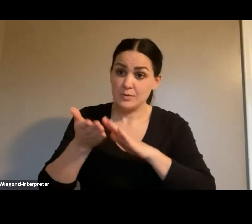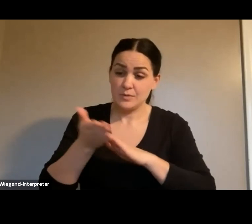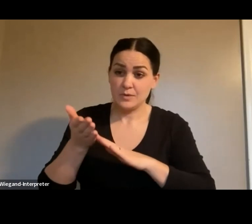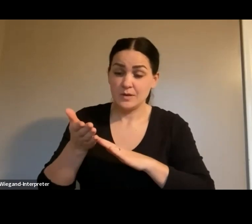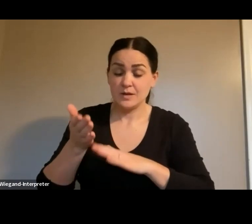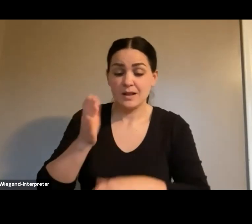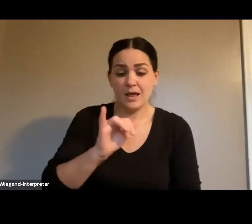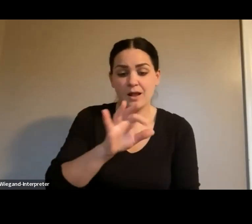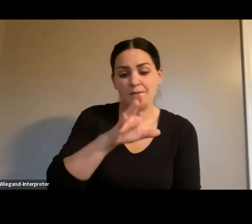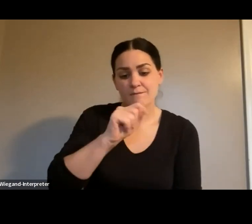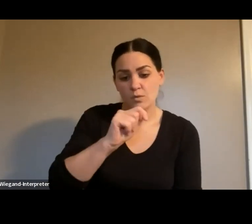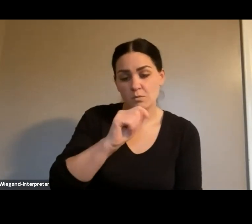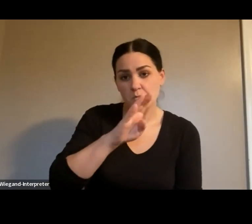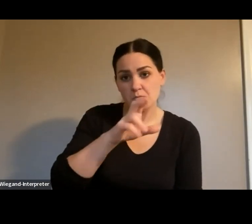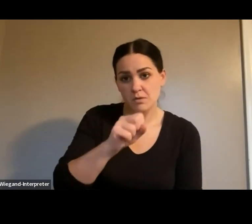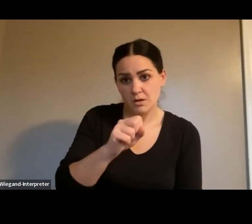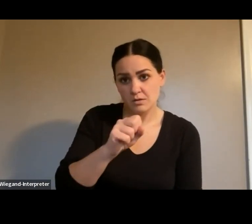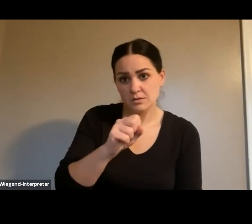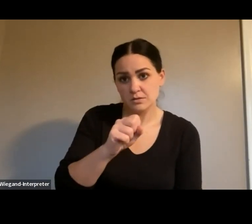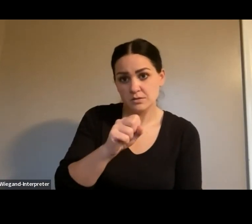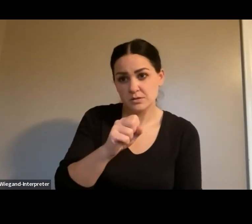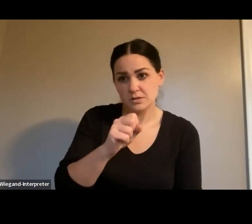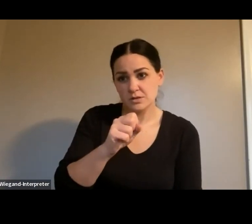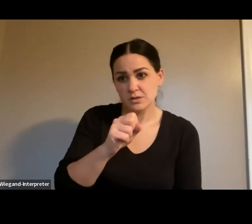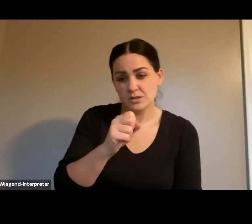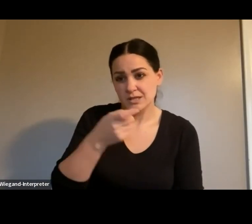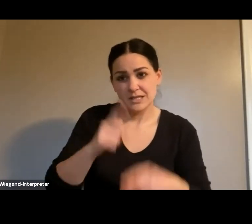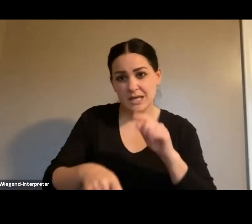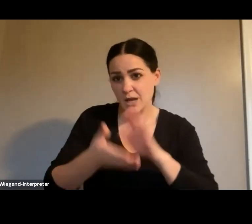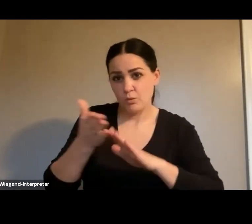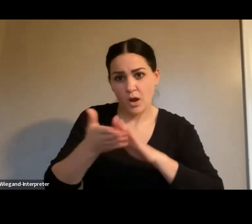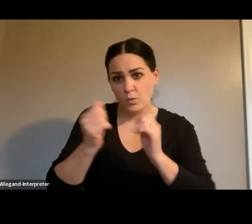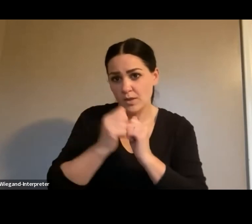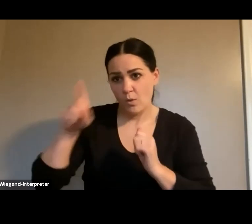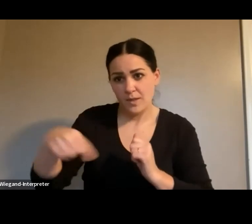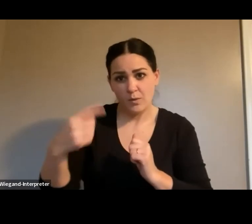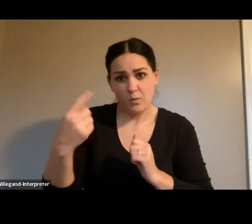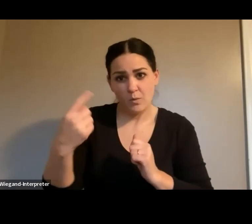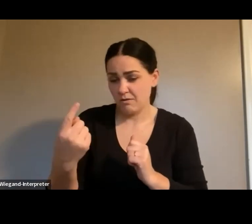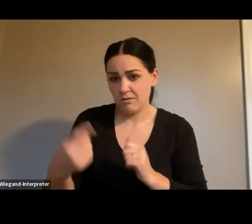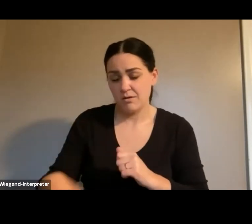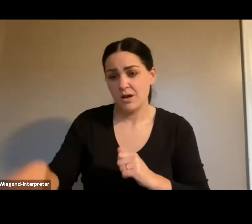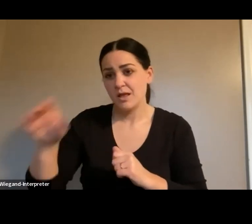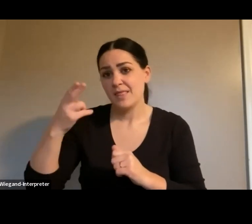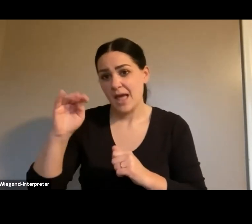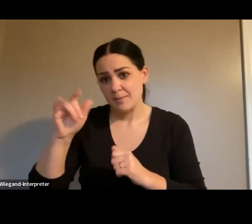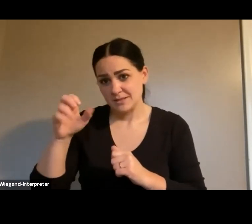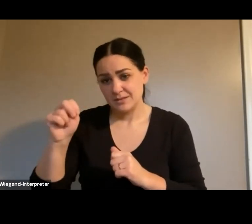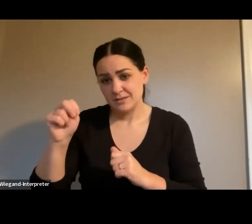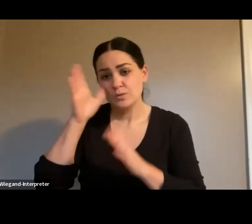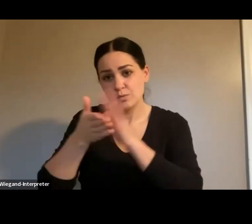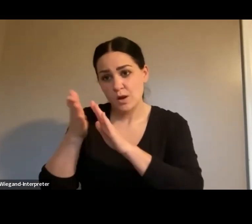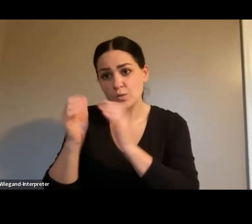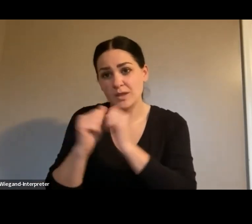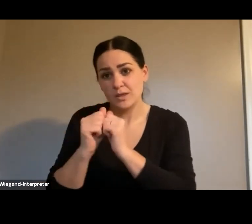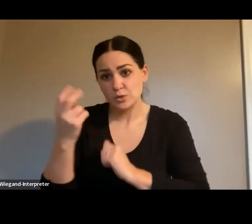bus wouldn't be able to run with one bus and the Hamilton bus would run with two buses. But